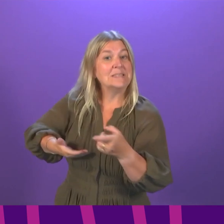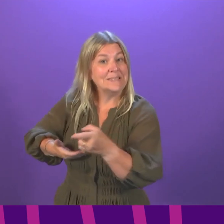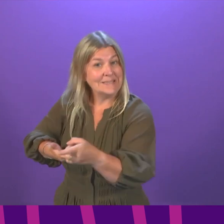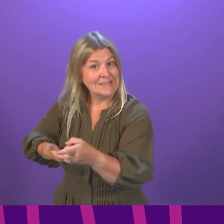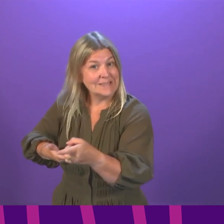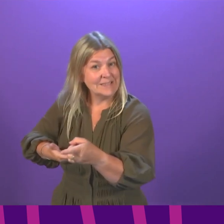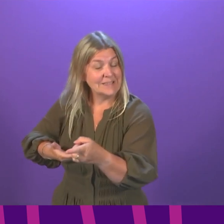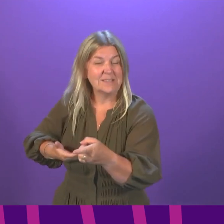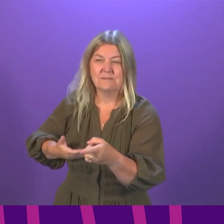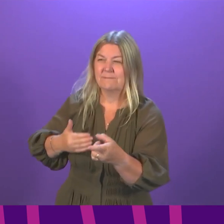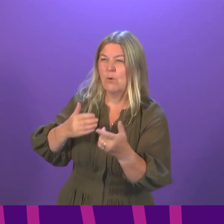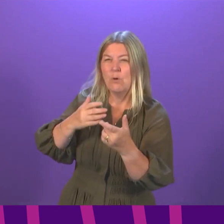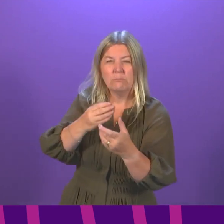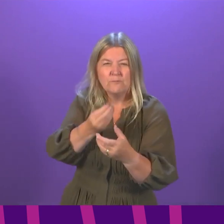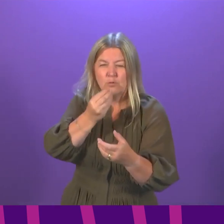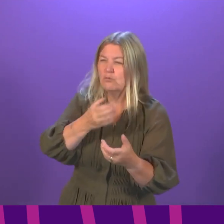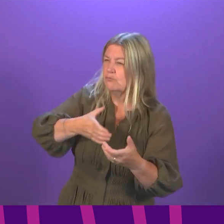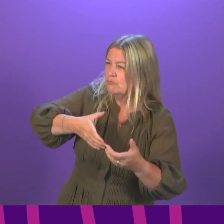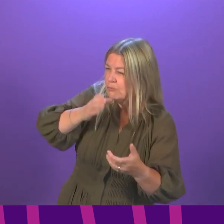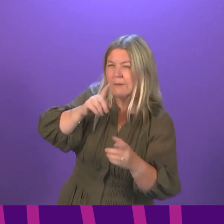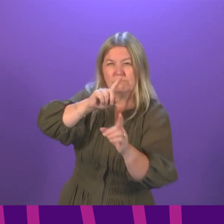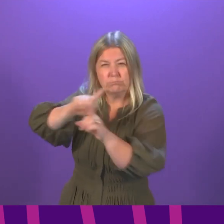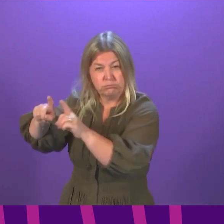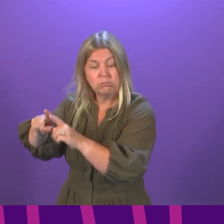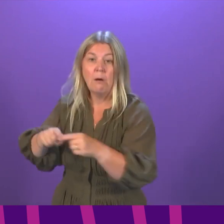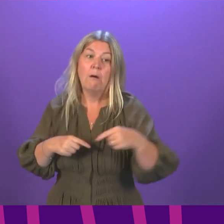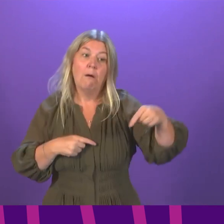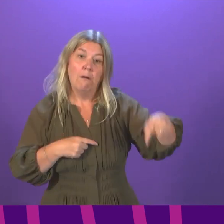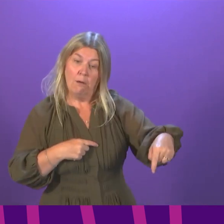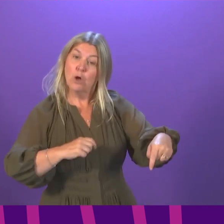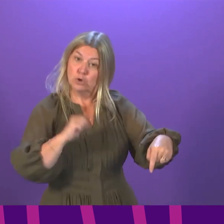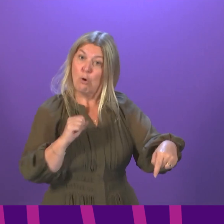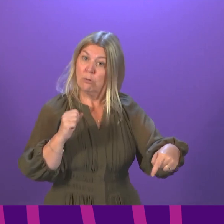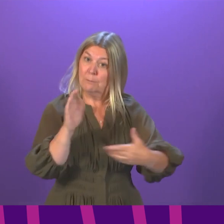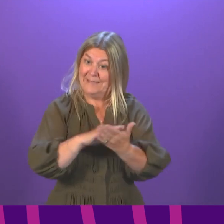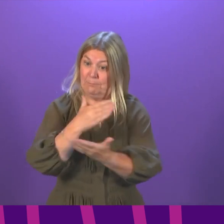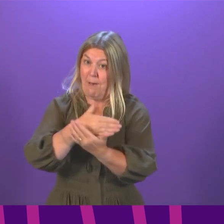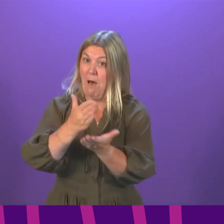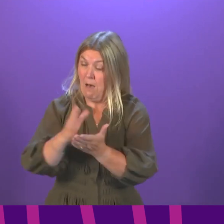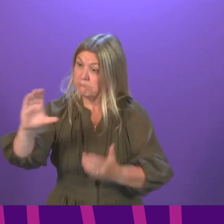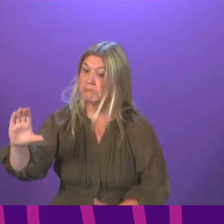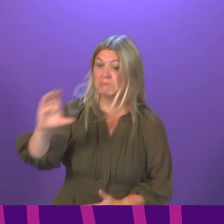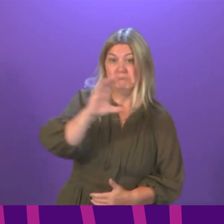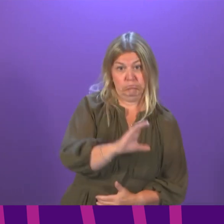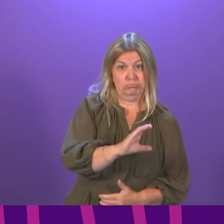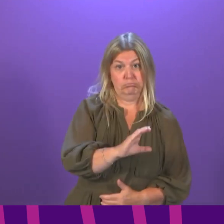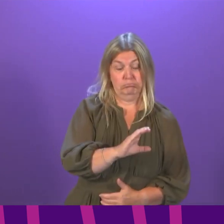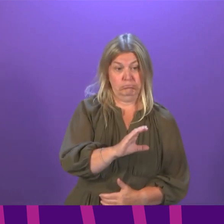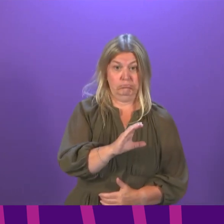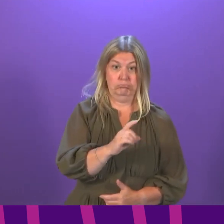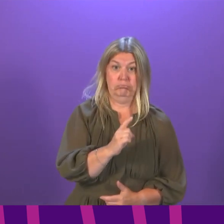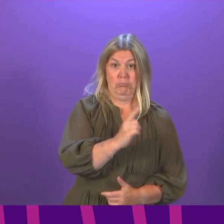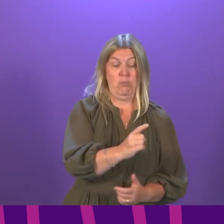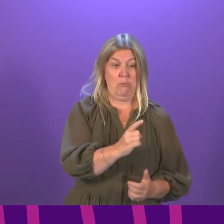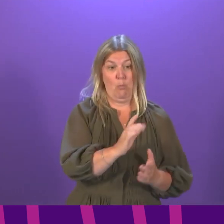leisure sectors. Scotland's share of that was to be £145 million. By the 16th of July,